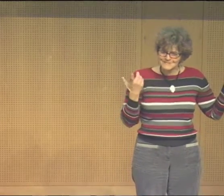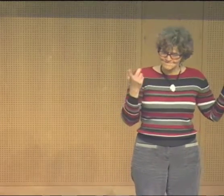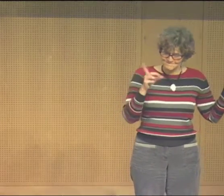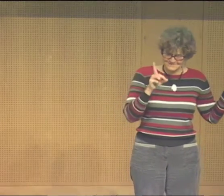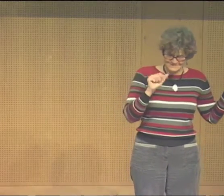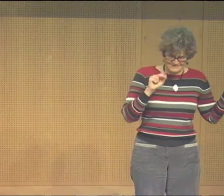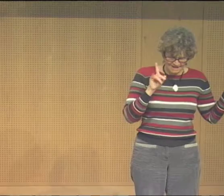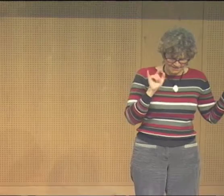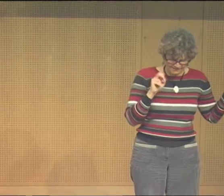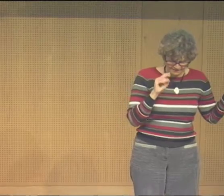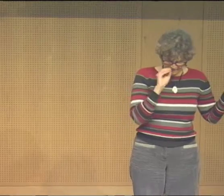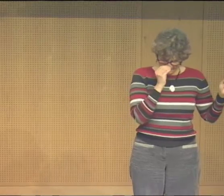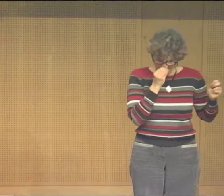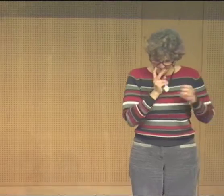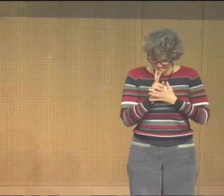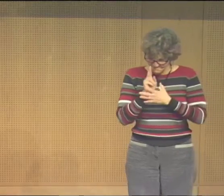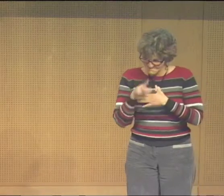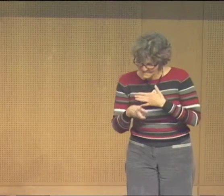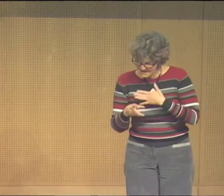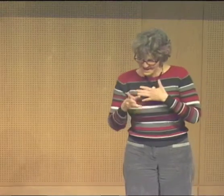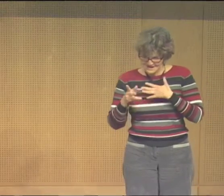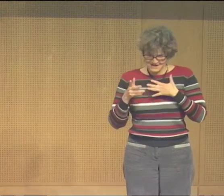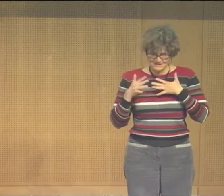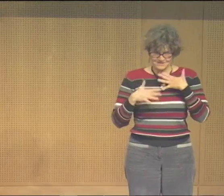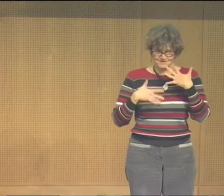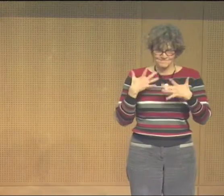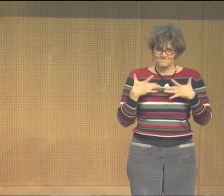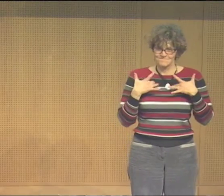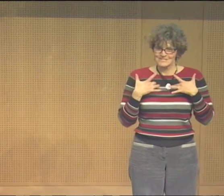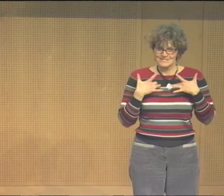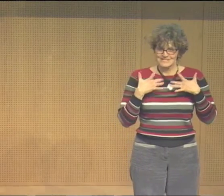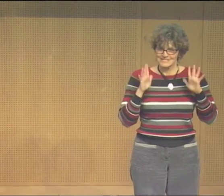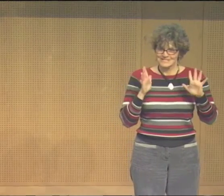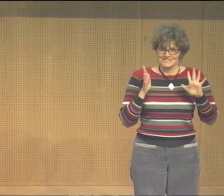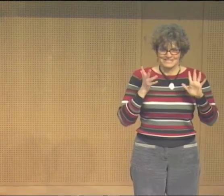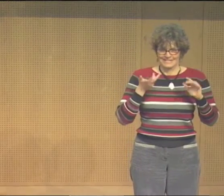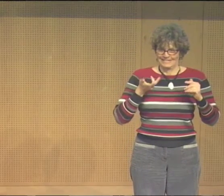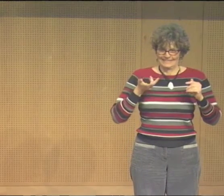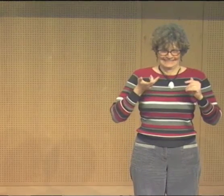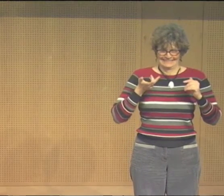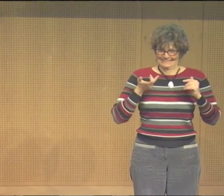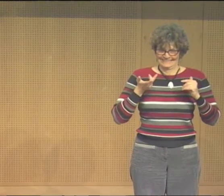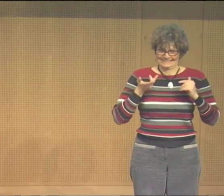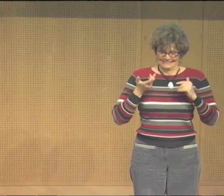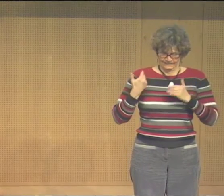but but I to try to make him fit in with the whole dandelion metaphor